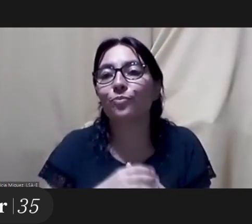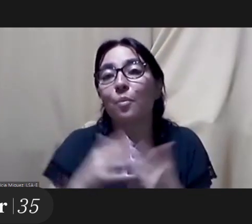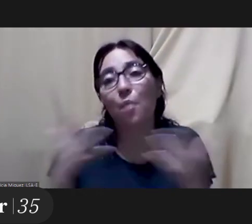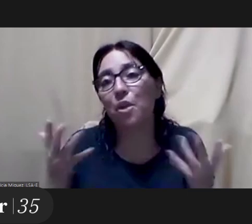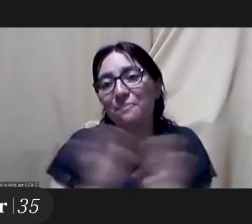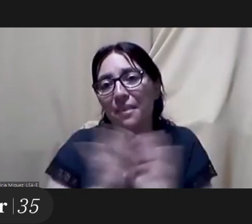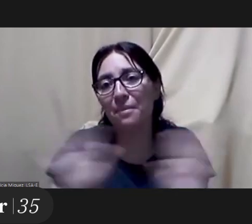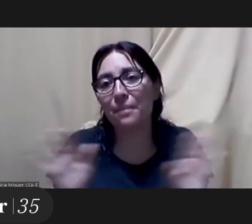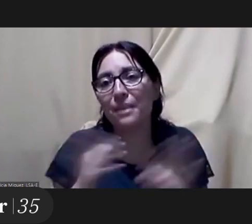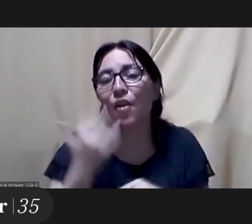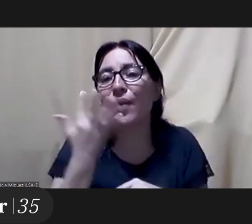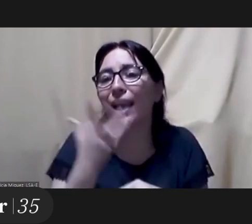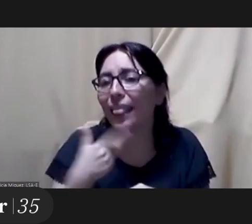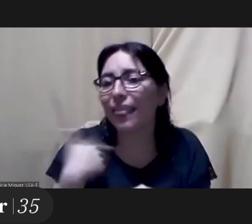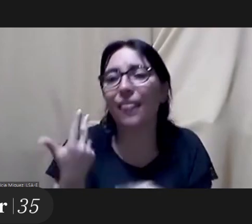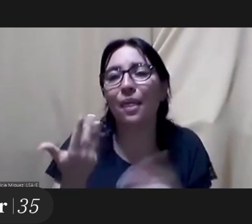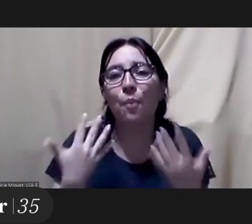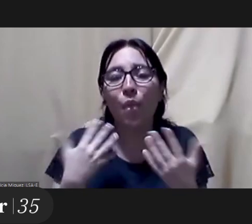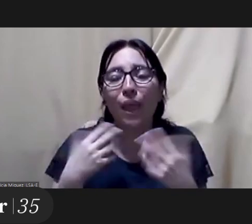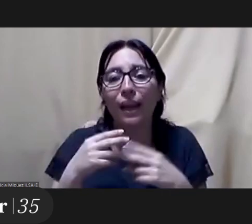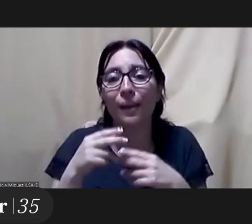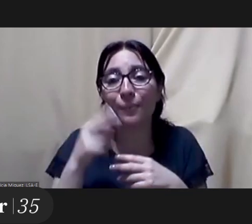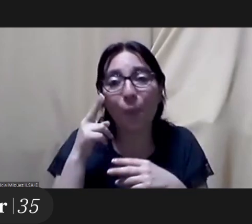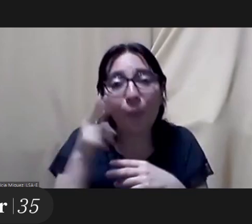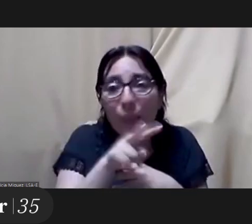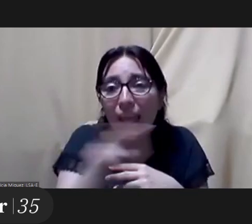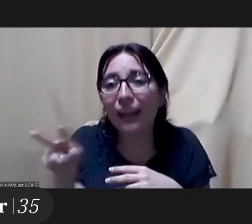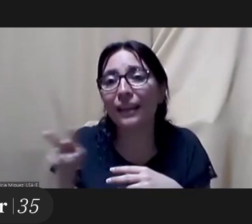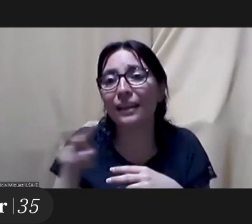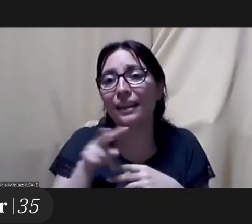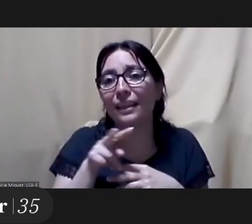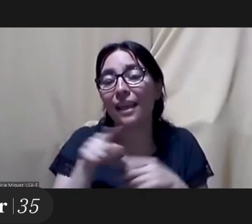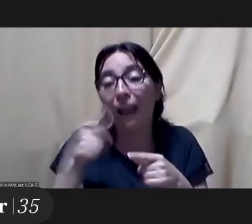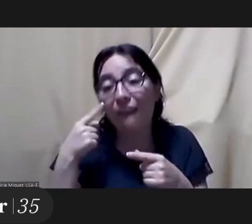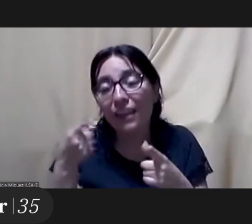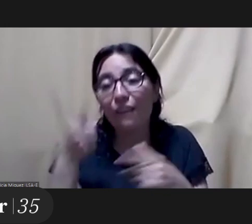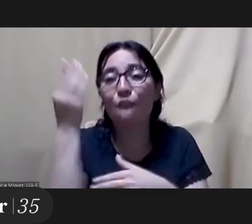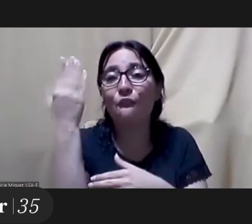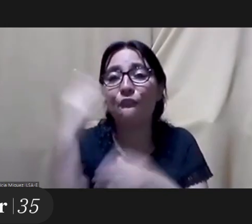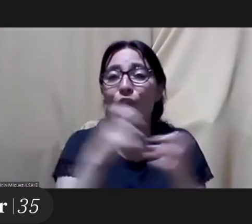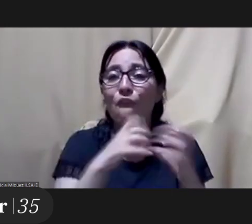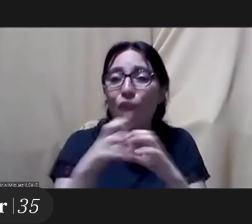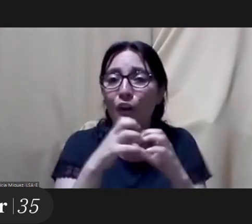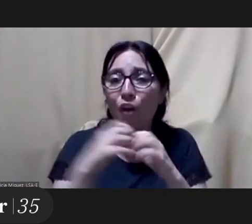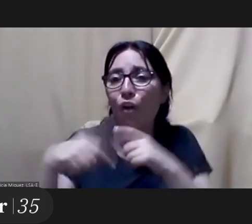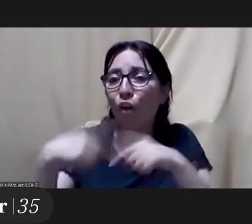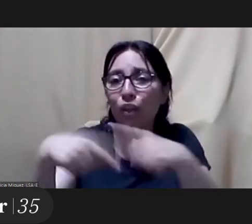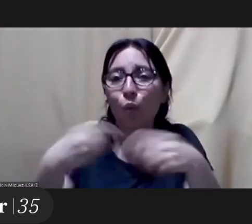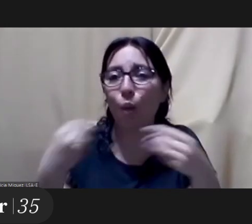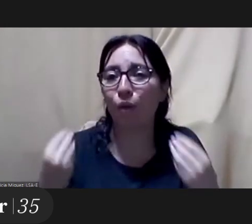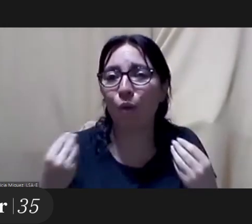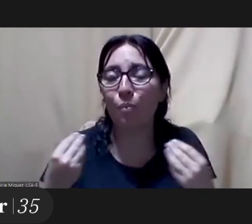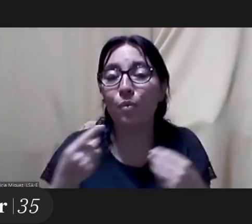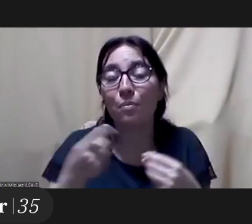this is all and thank you very much thank you uh and i'm very excited to see how this forum